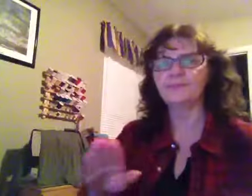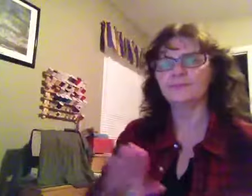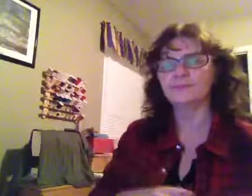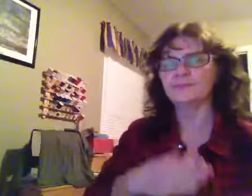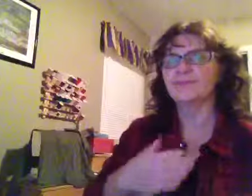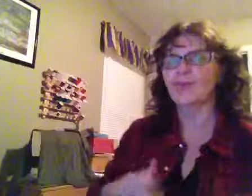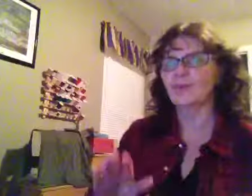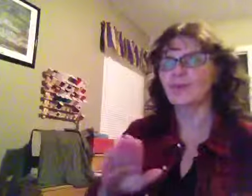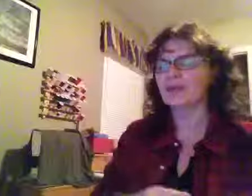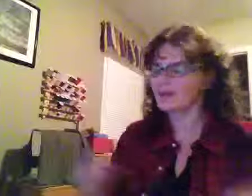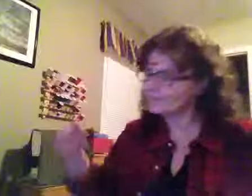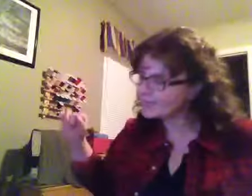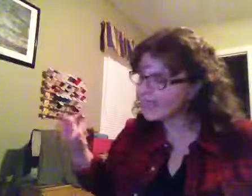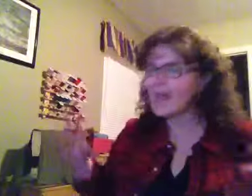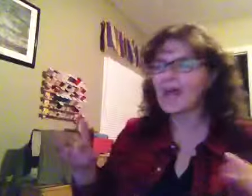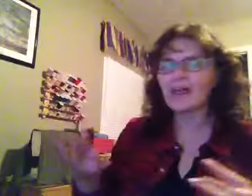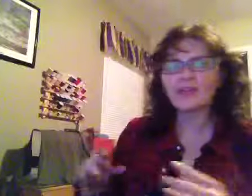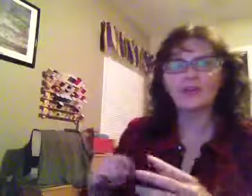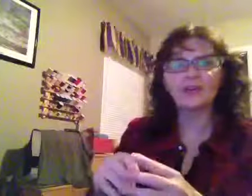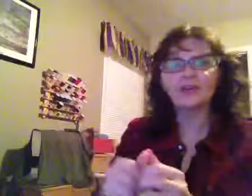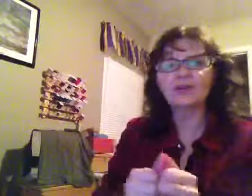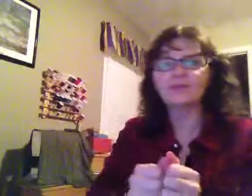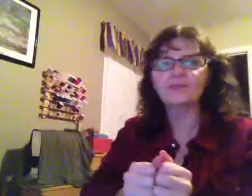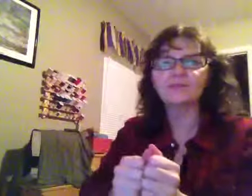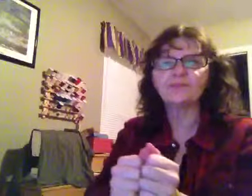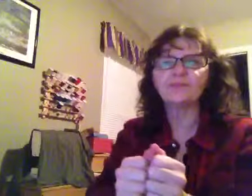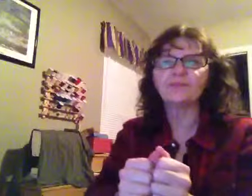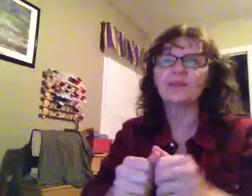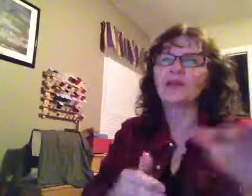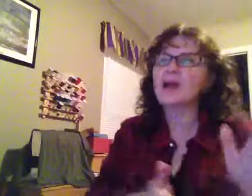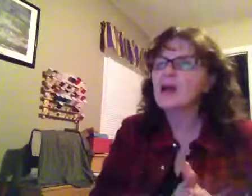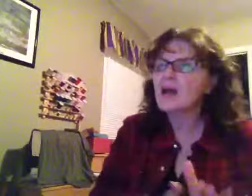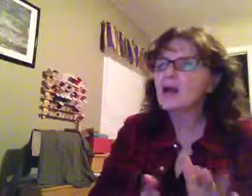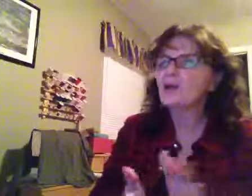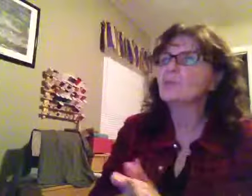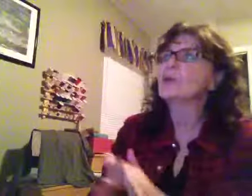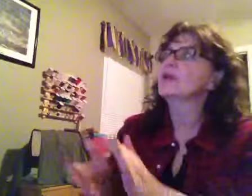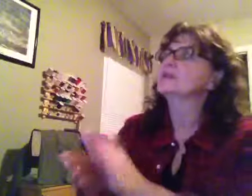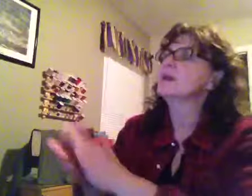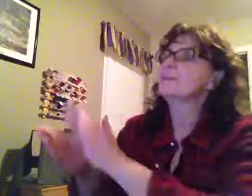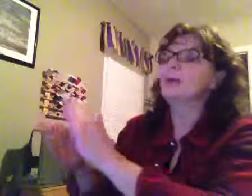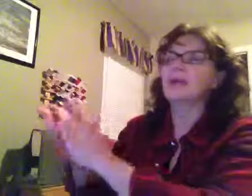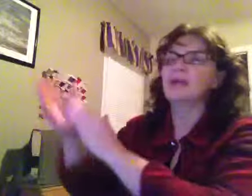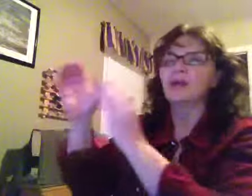We have gathered to praise our maker.